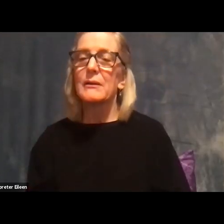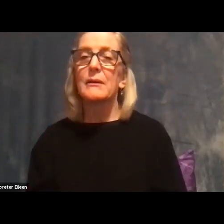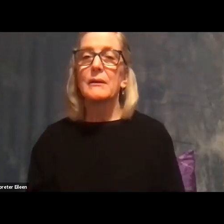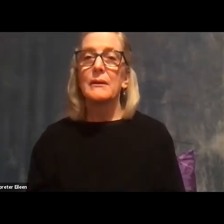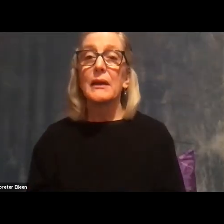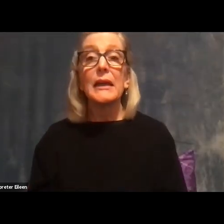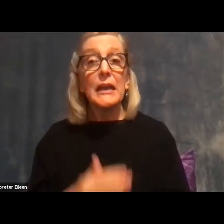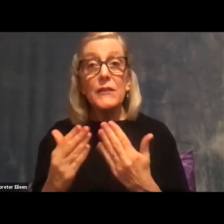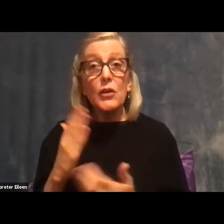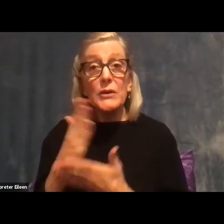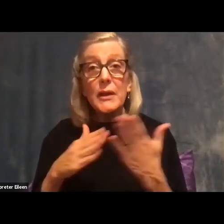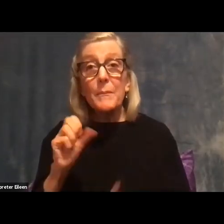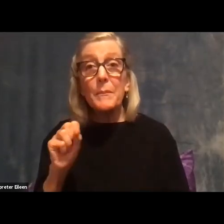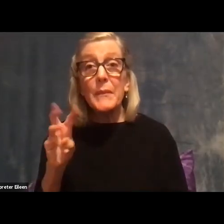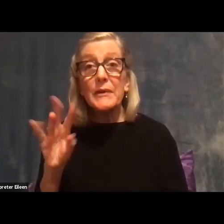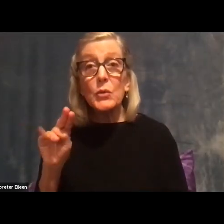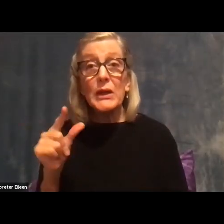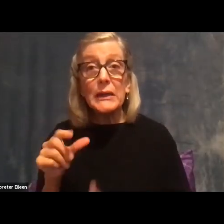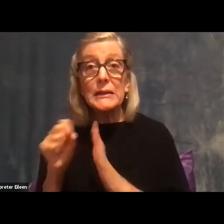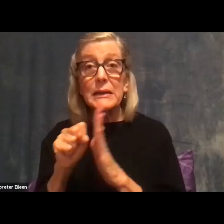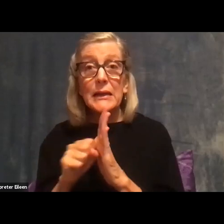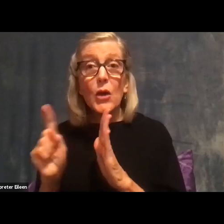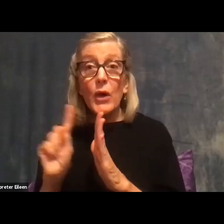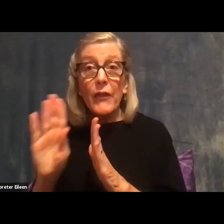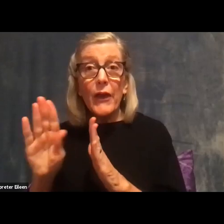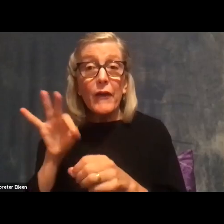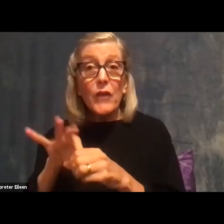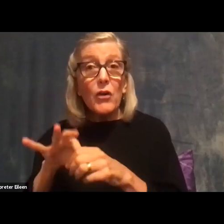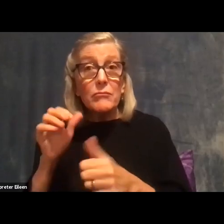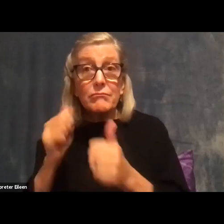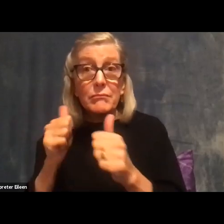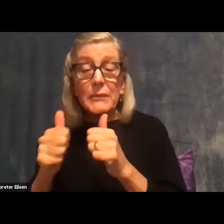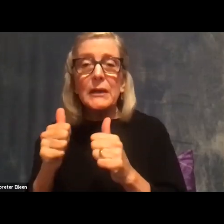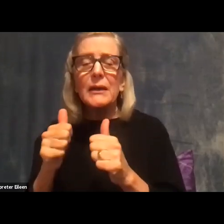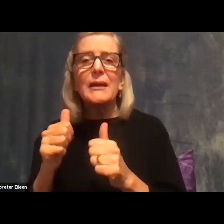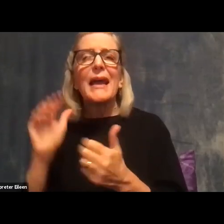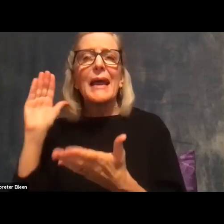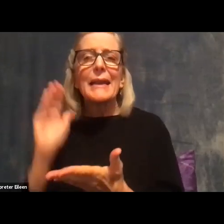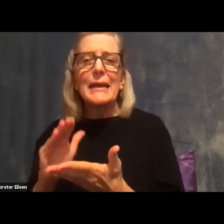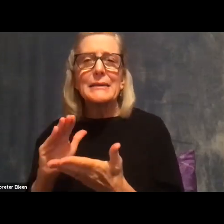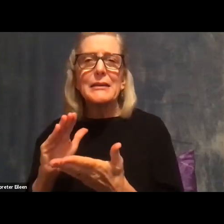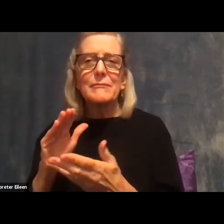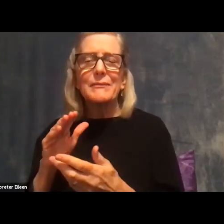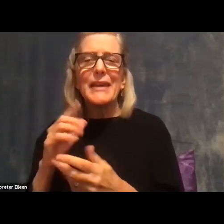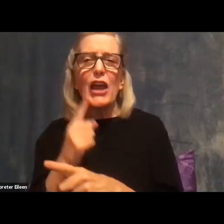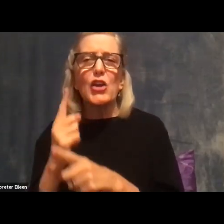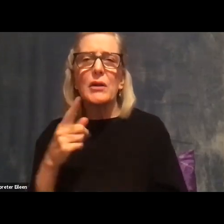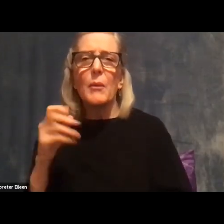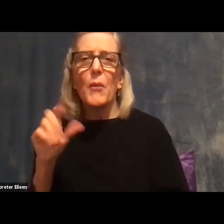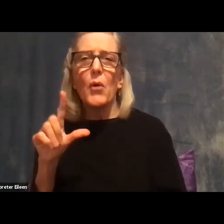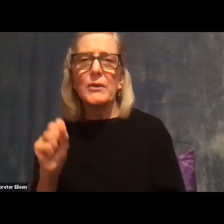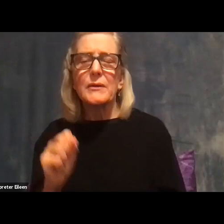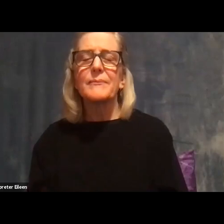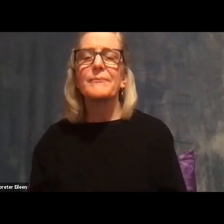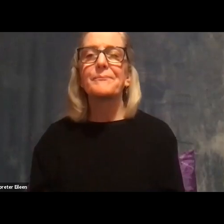swing states. So in 2016, we just relied too much on the national polls and not enough on state-specific polls in those